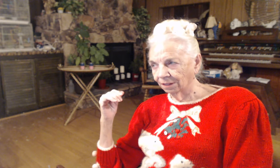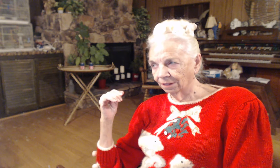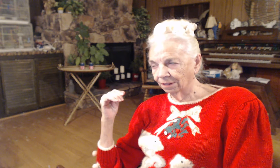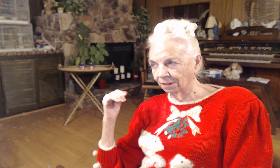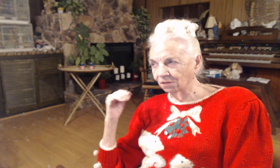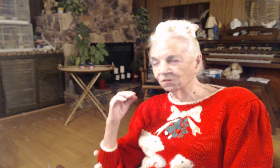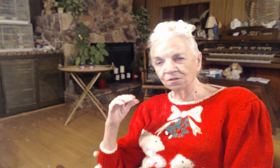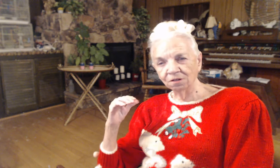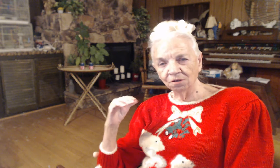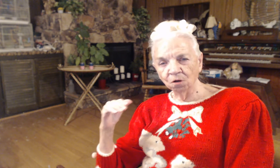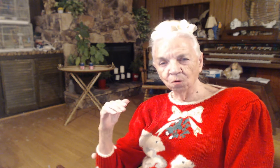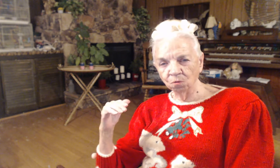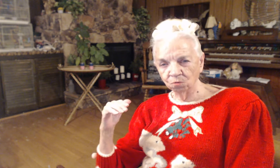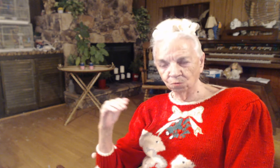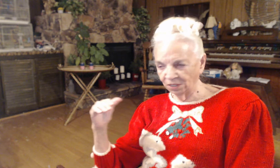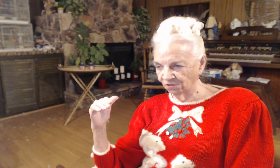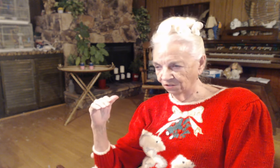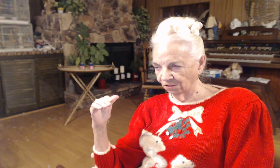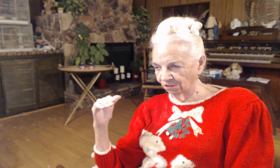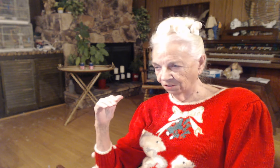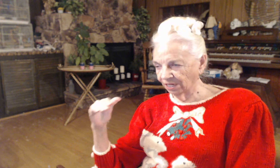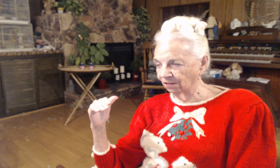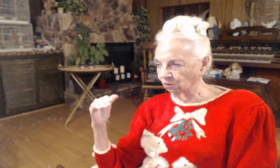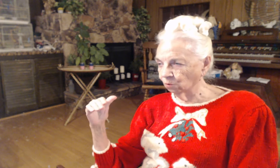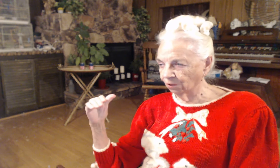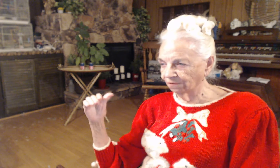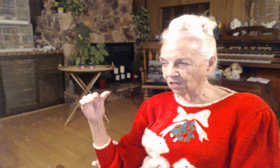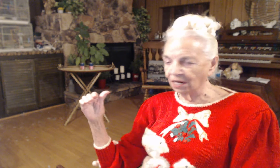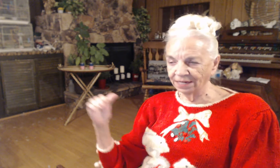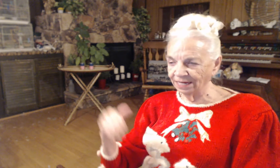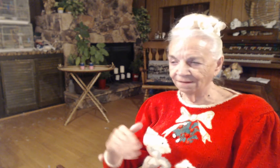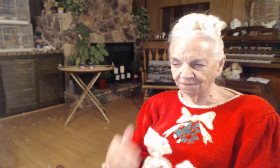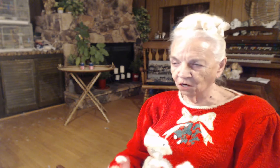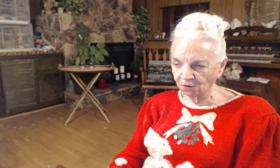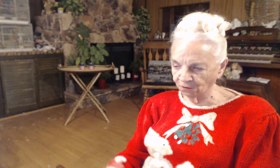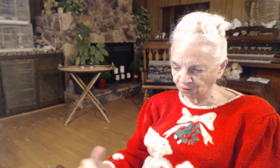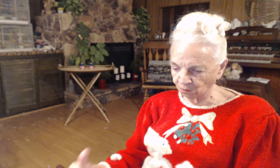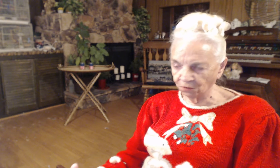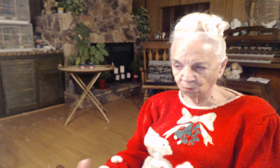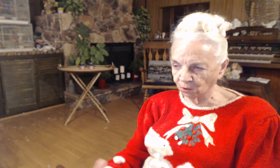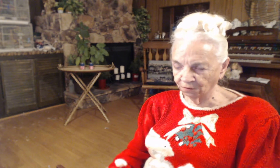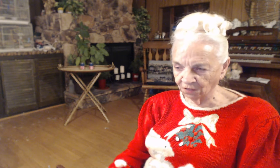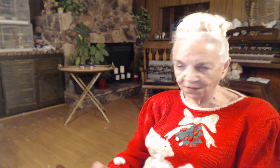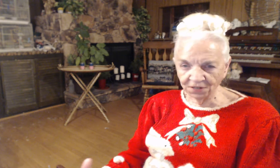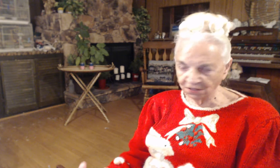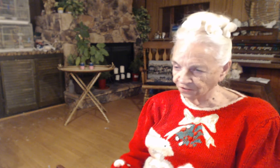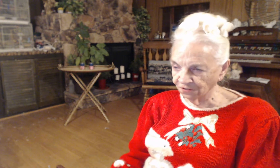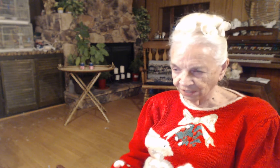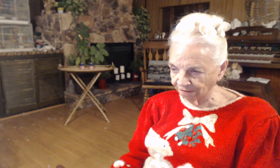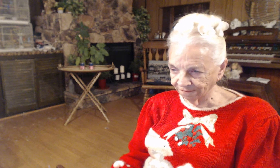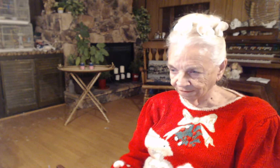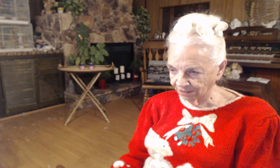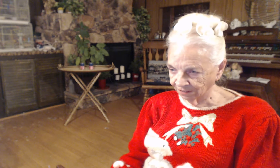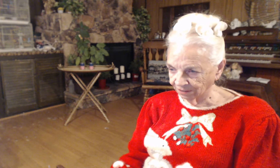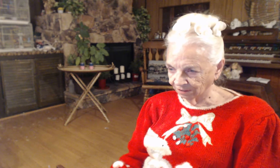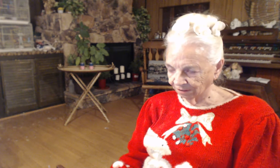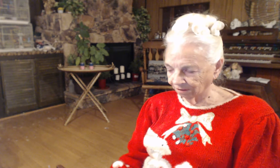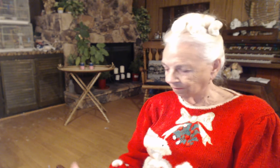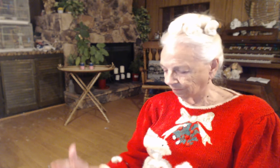There's no reason to take the word of God any farther than what the word of God takes itself. You have